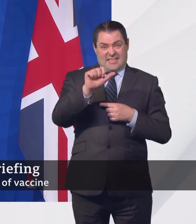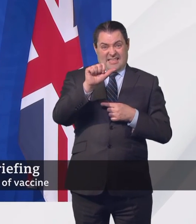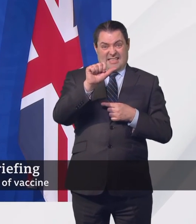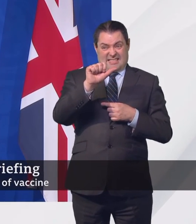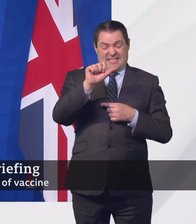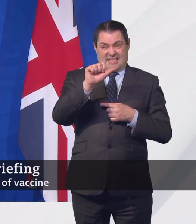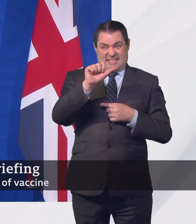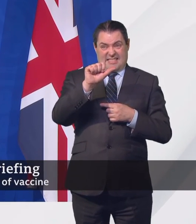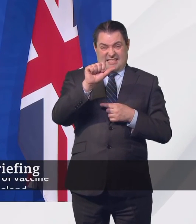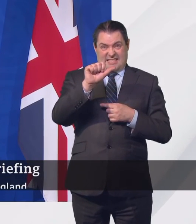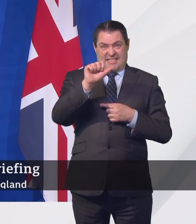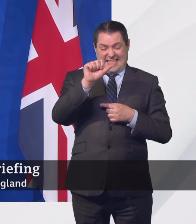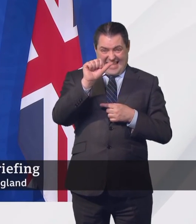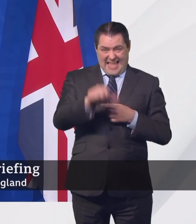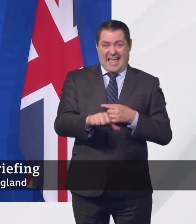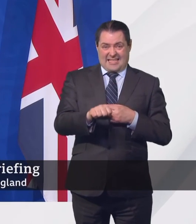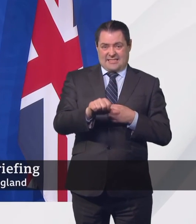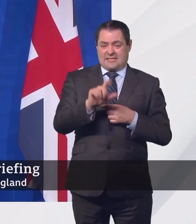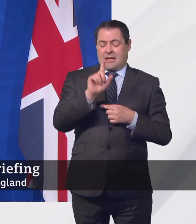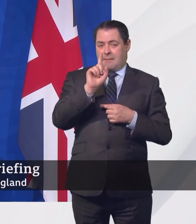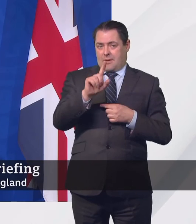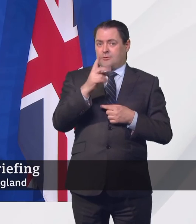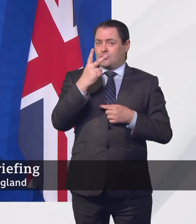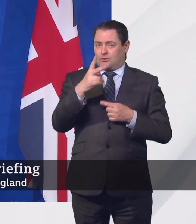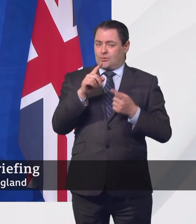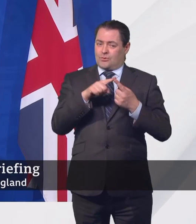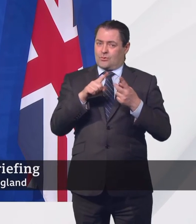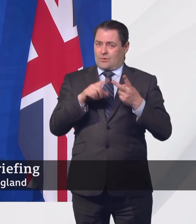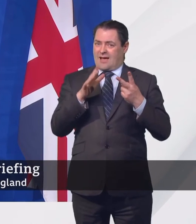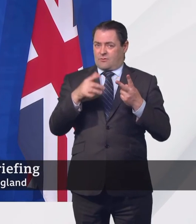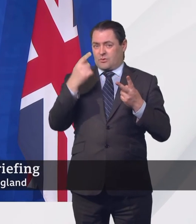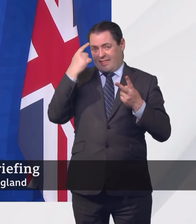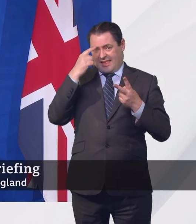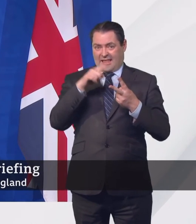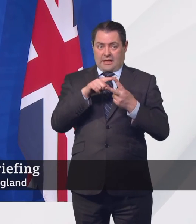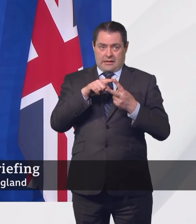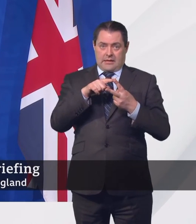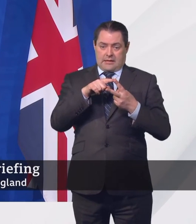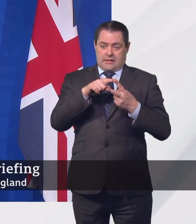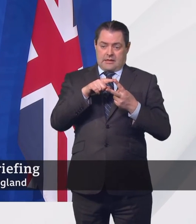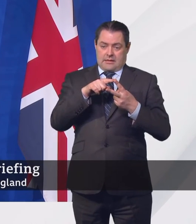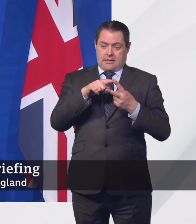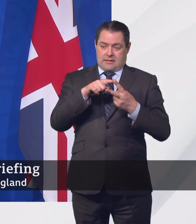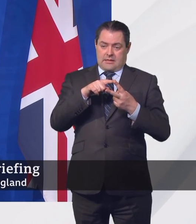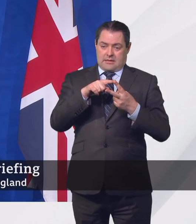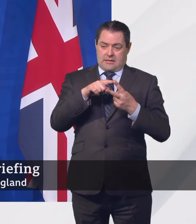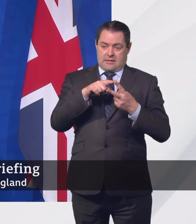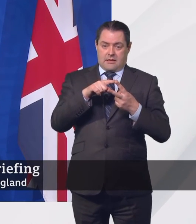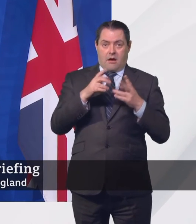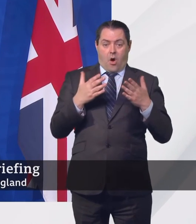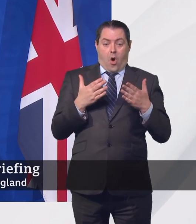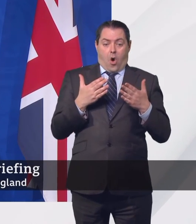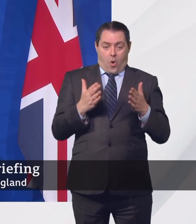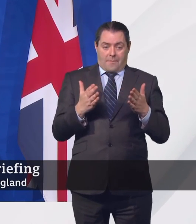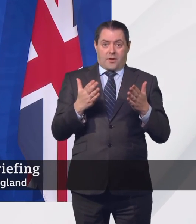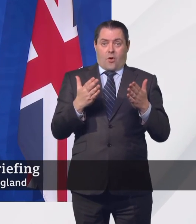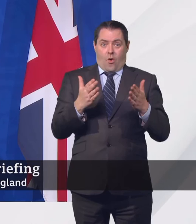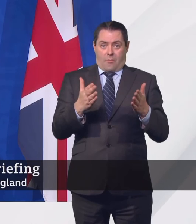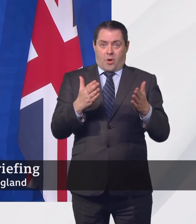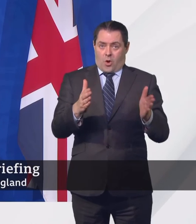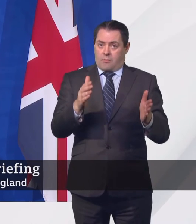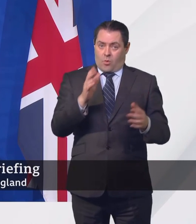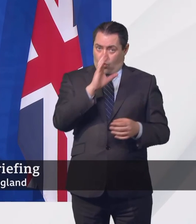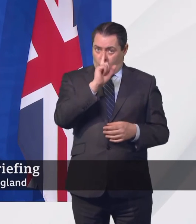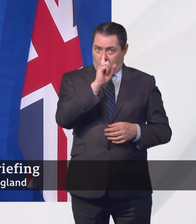at least two very important provisos. Yes, if everybody obviously continues to obey the guidance with